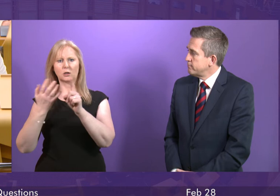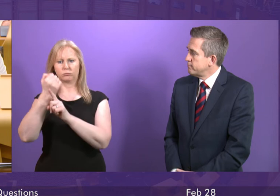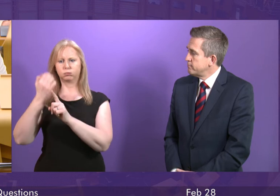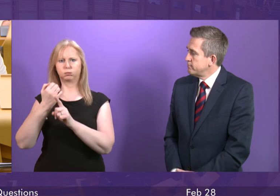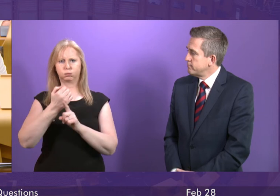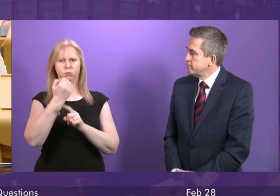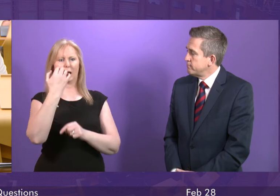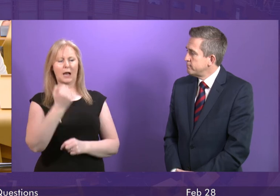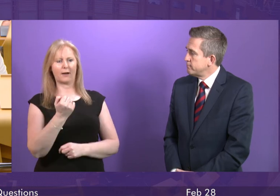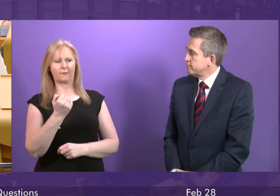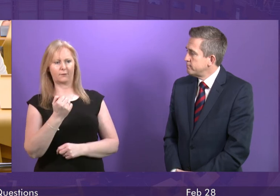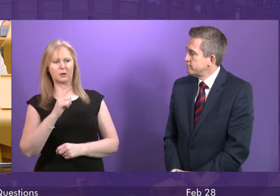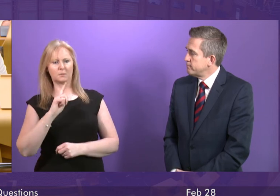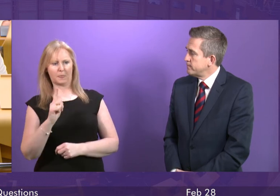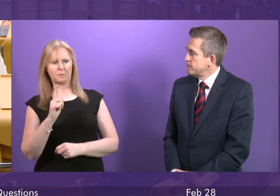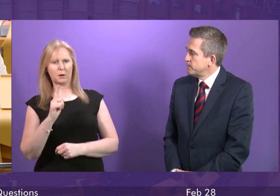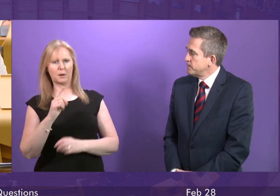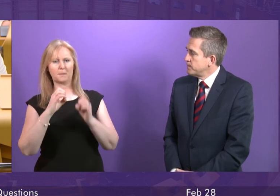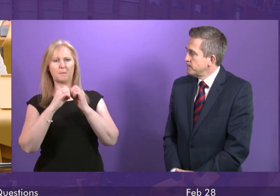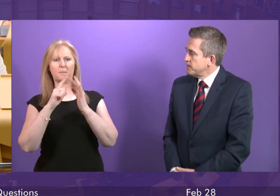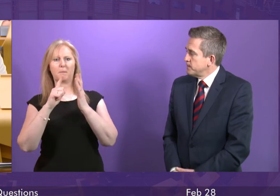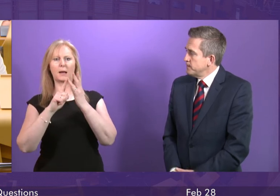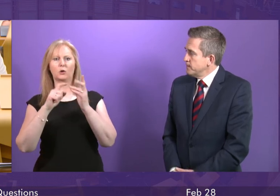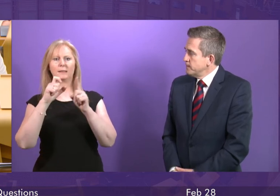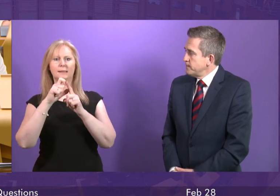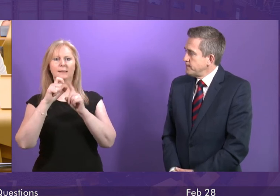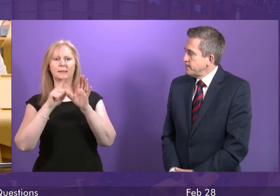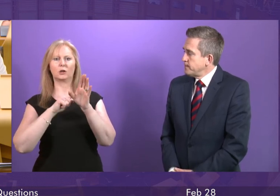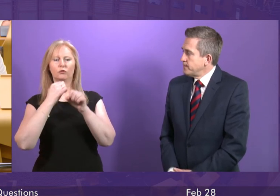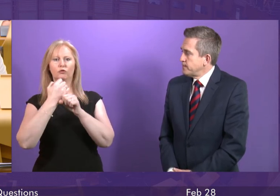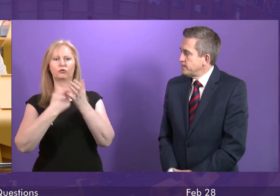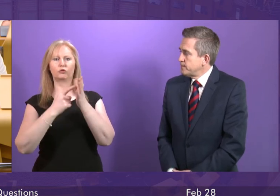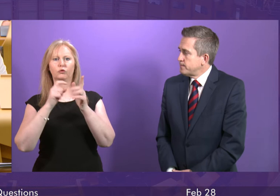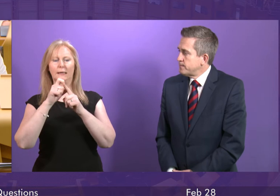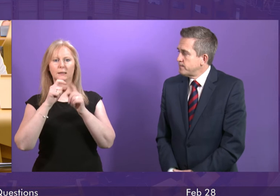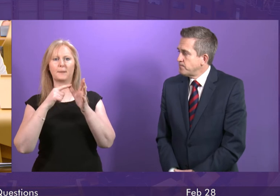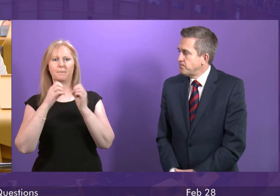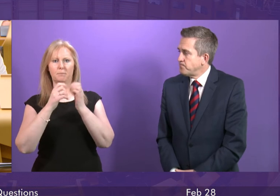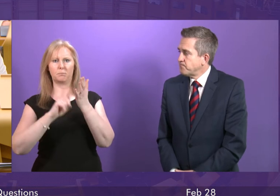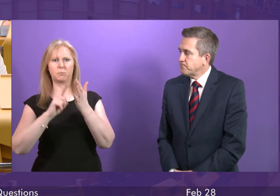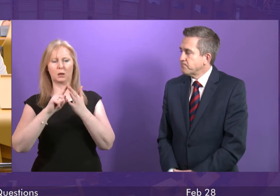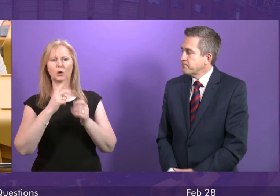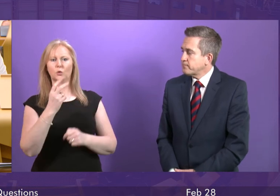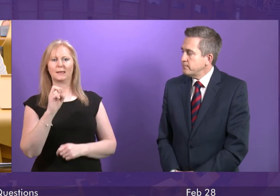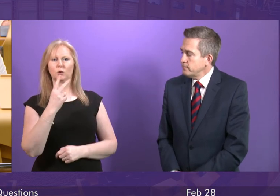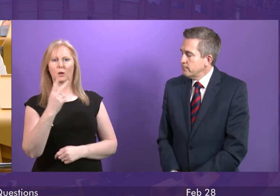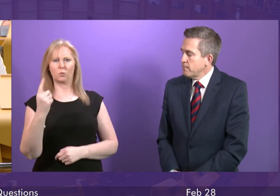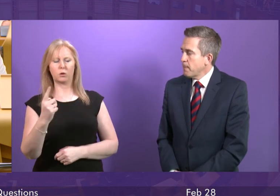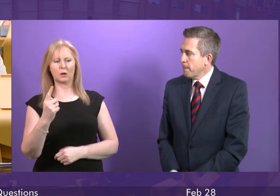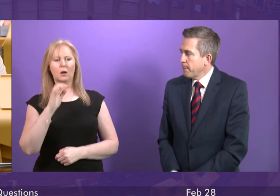ban on biodegradable municipal waste to landfill from January 2021 deliberately goes further and sets a marker for